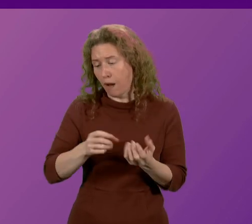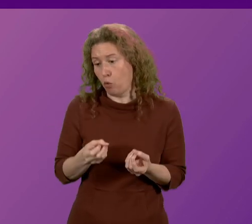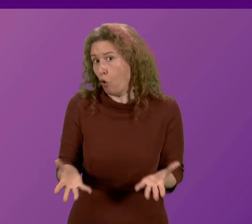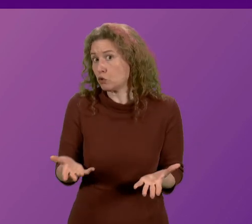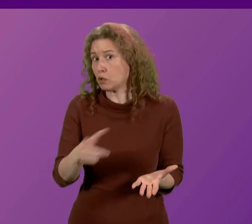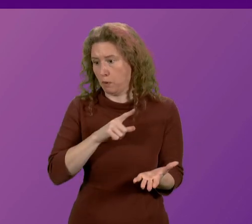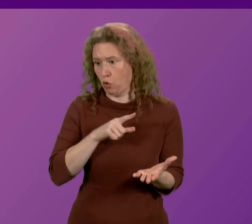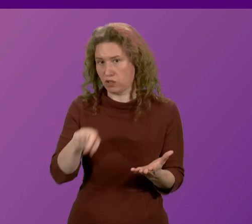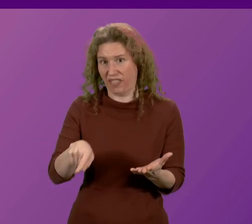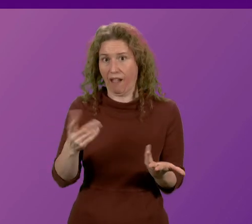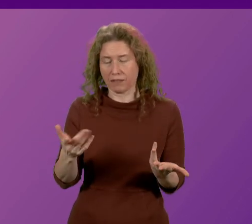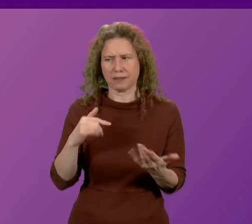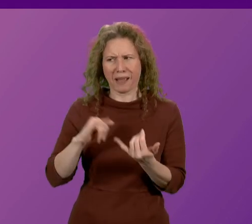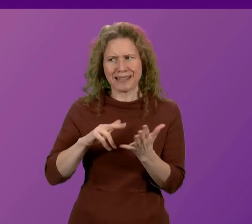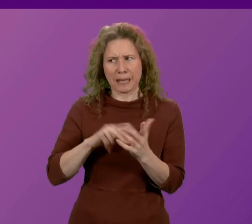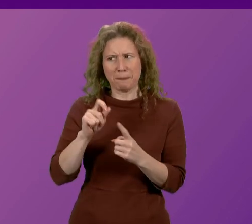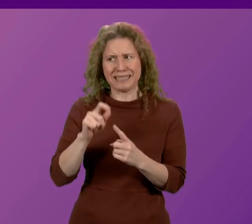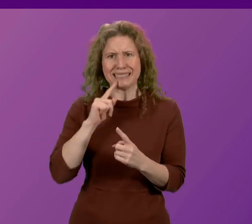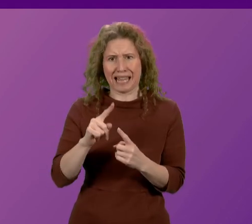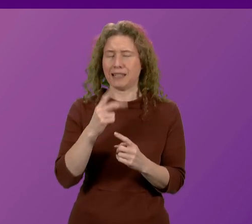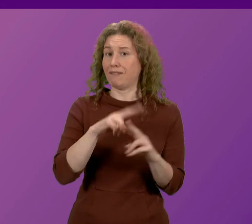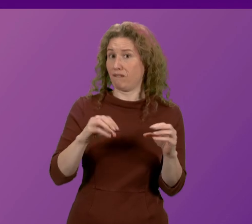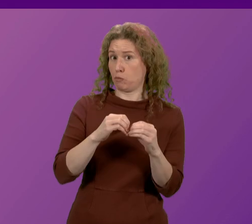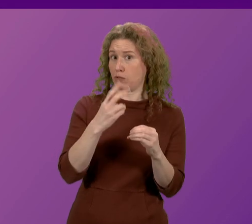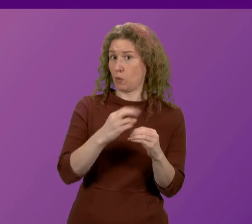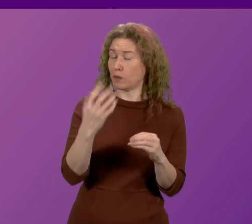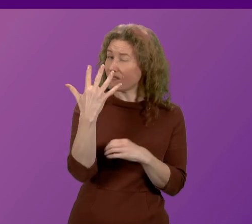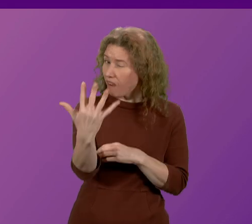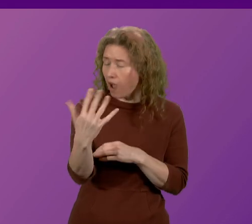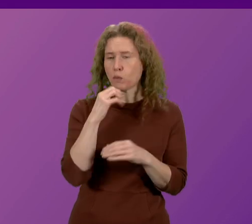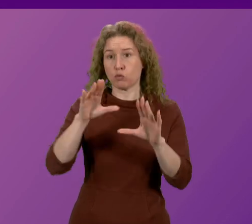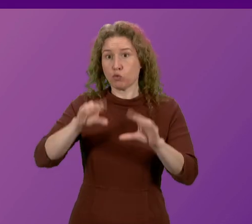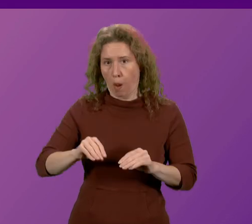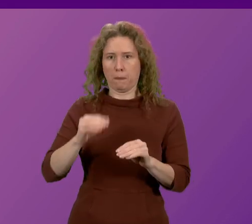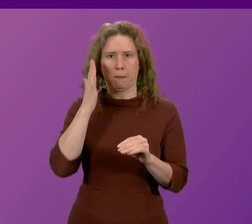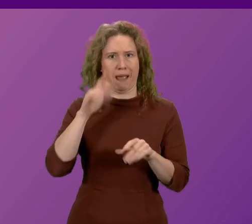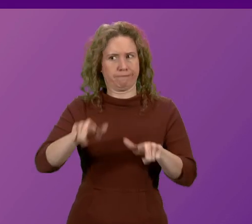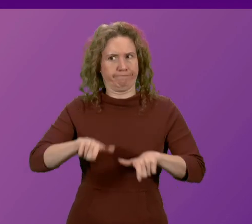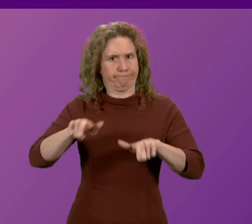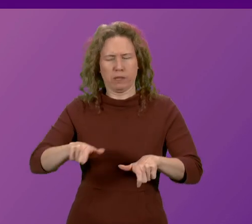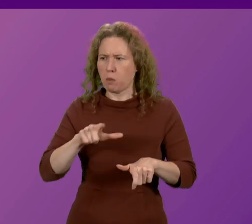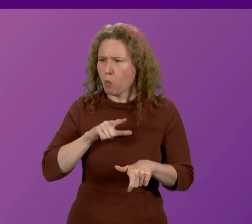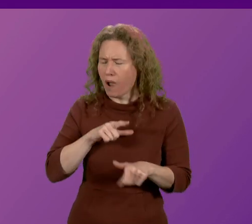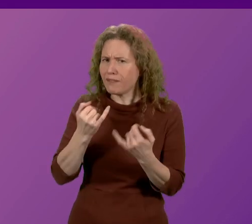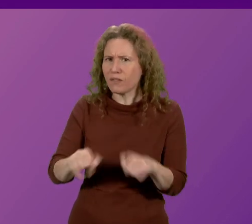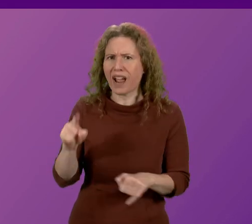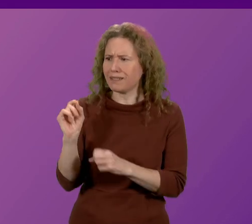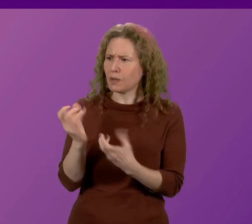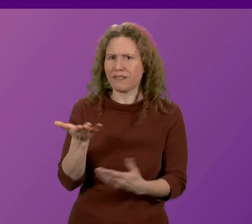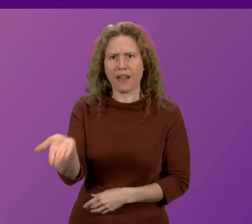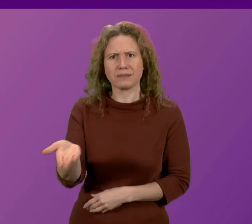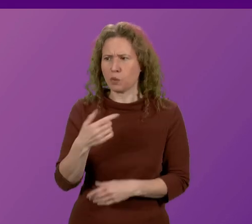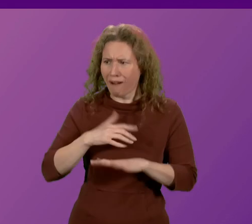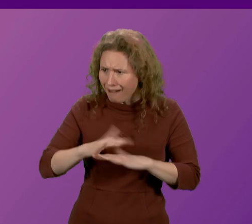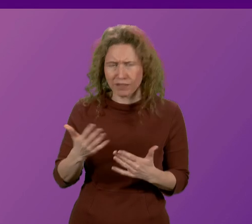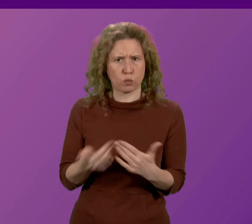SNP promised to eradicate it in February 2005. So why has this SNP government spectacularly failed to tackle this